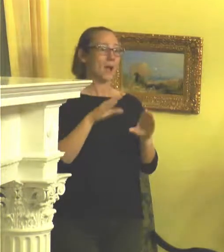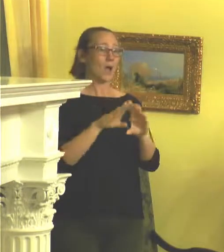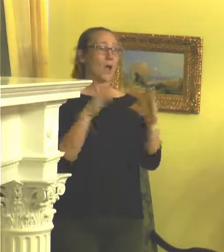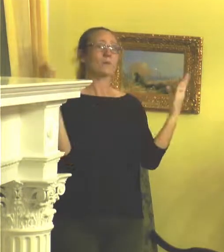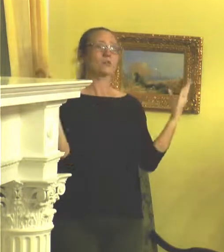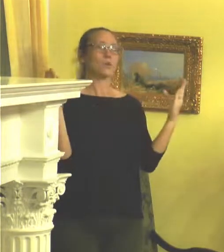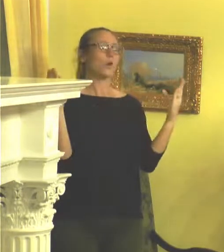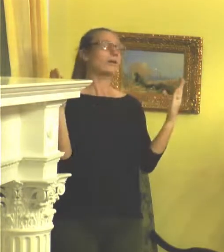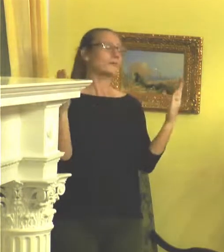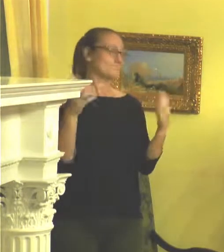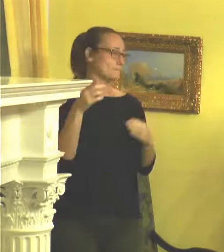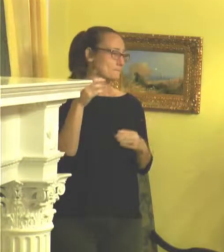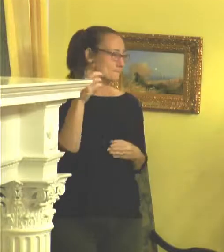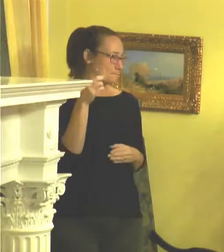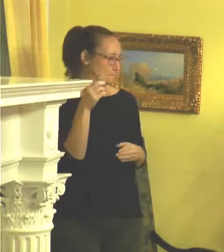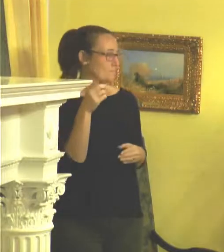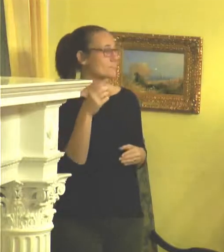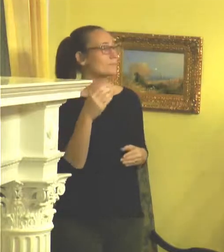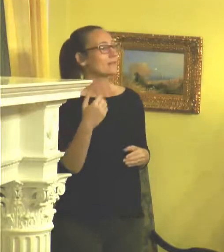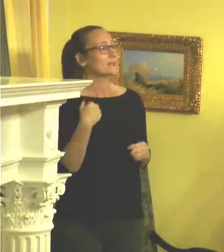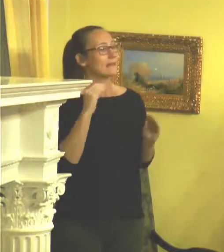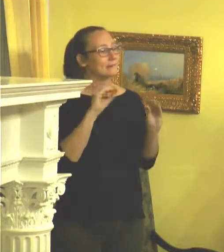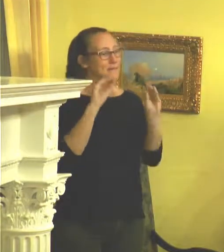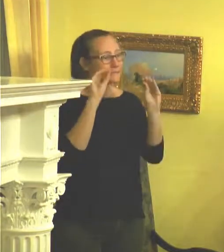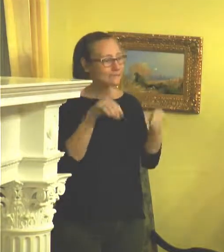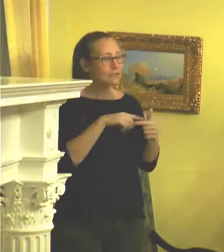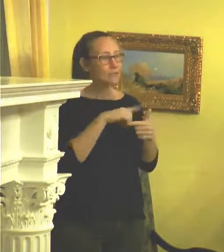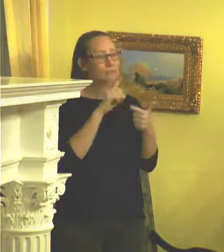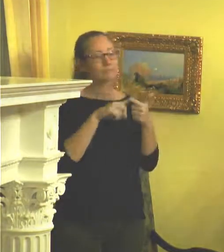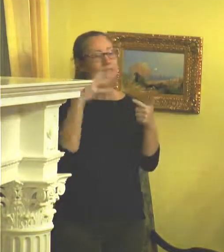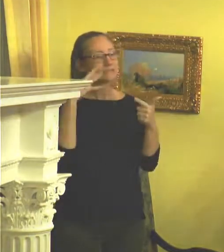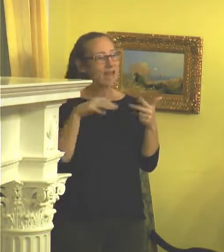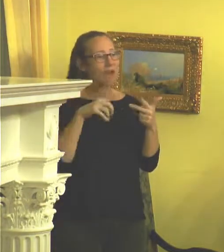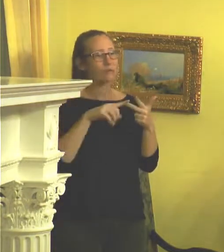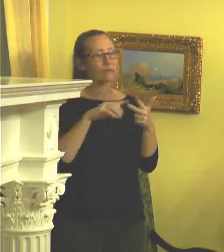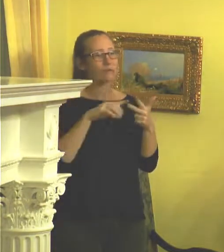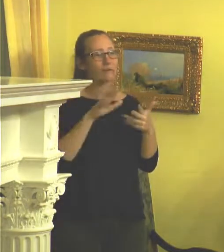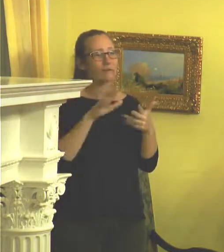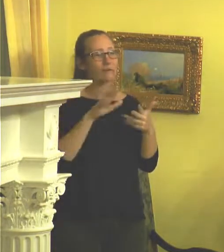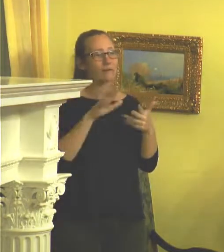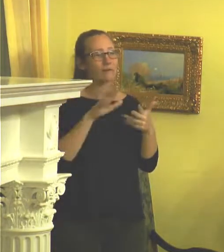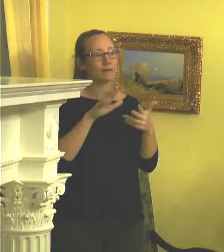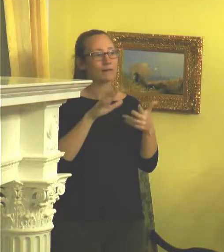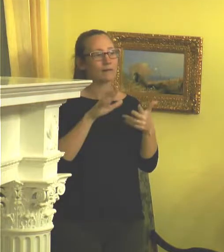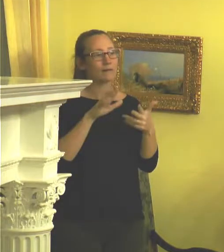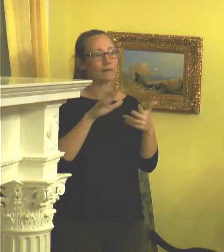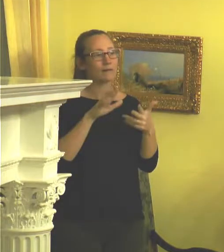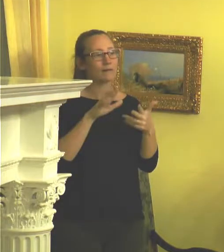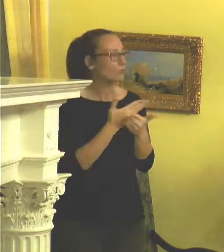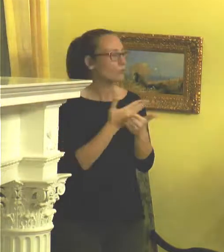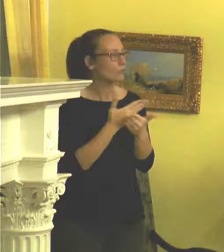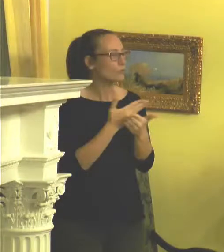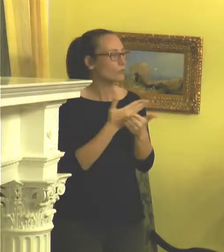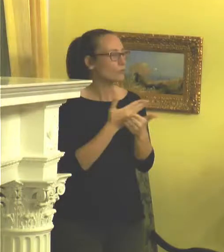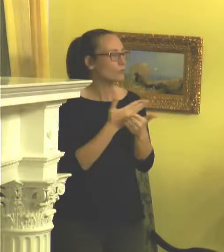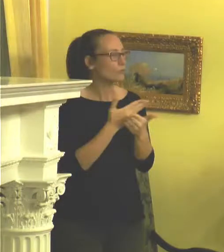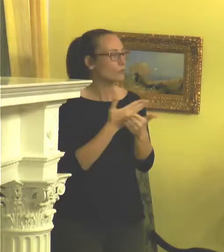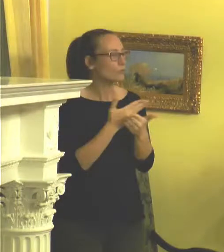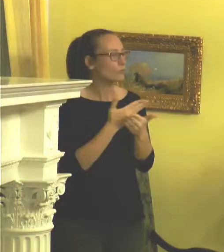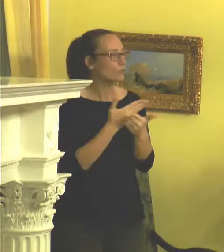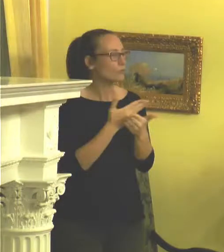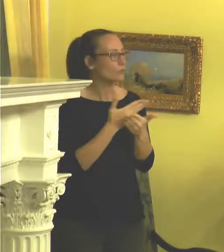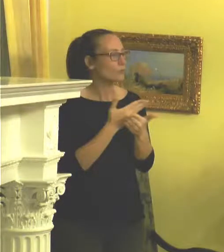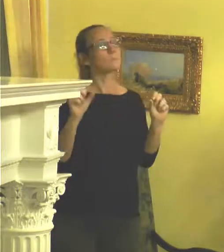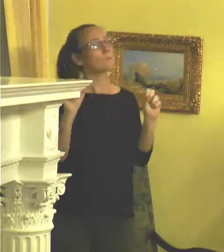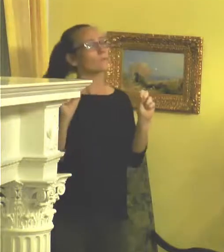because he came with installation, sound, video. So what I started to do because I was, I could like